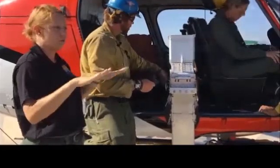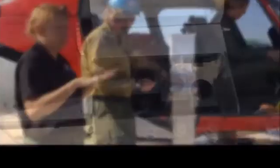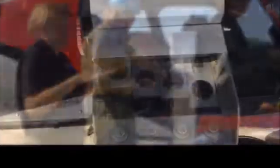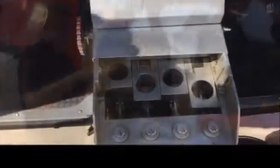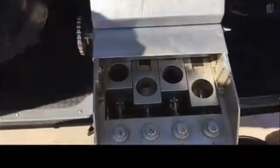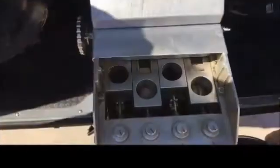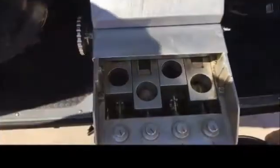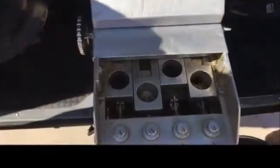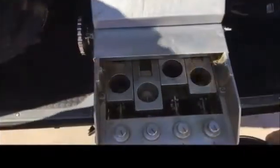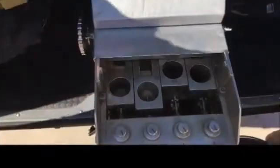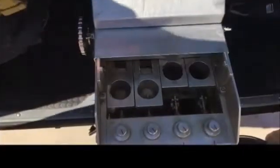Yep.